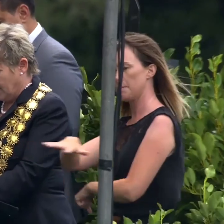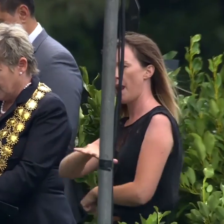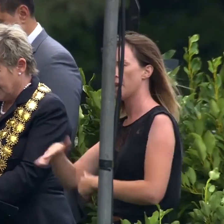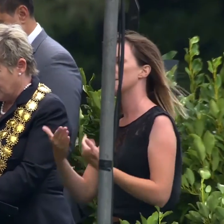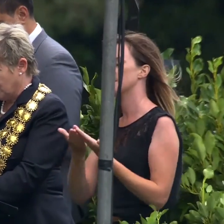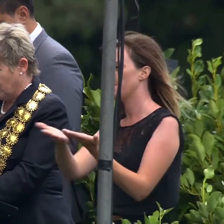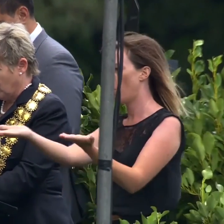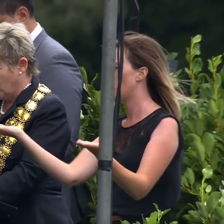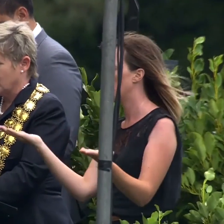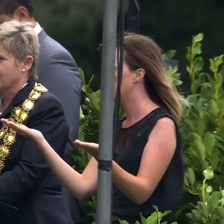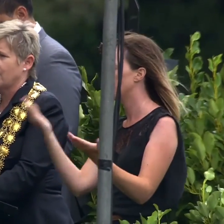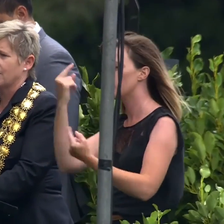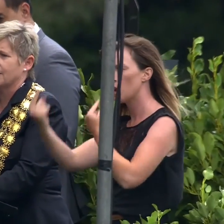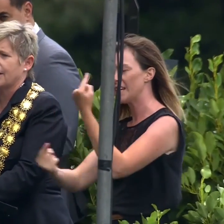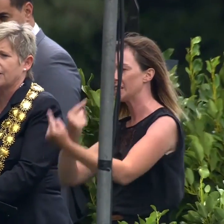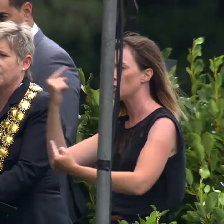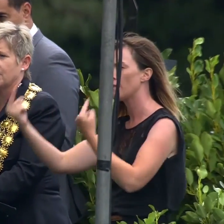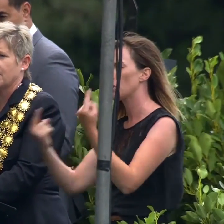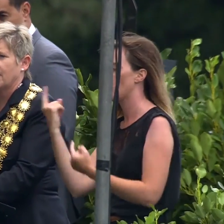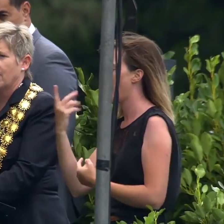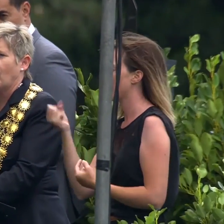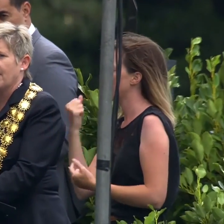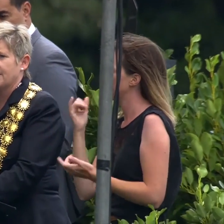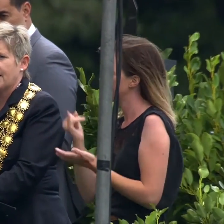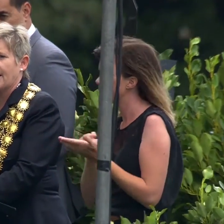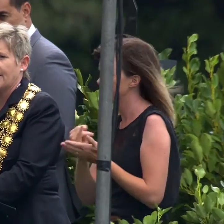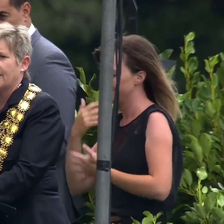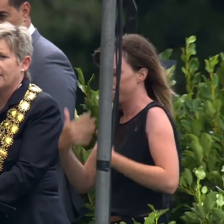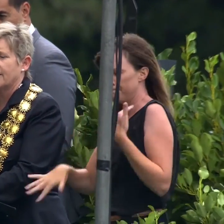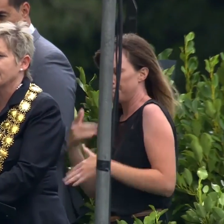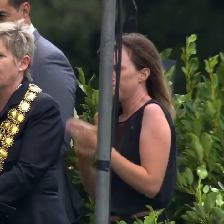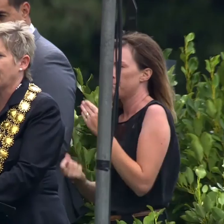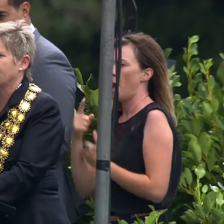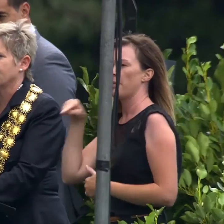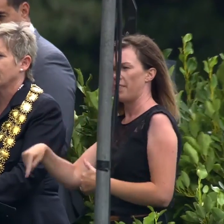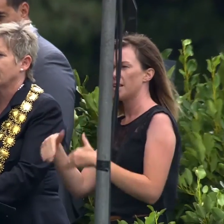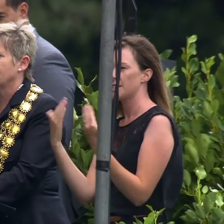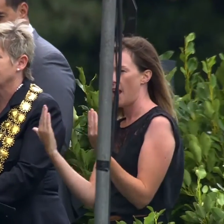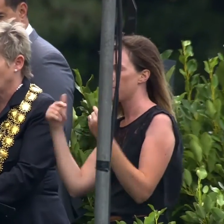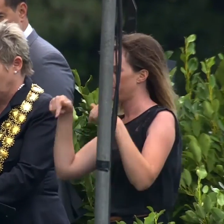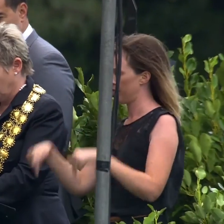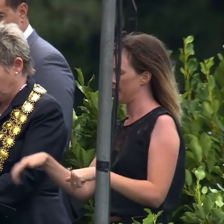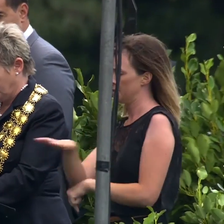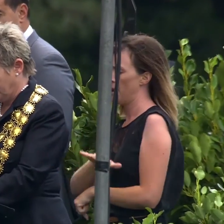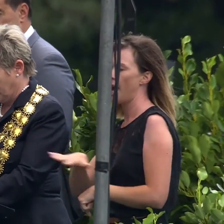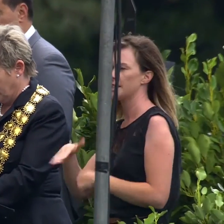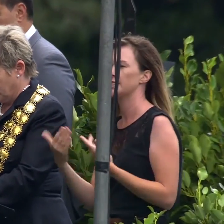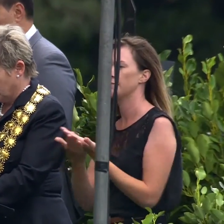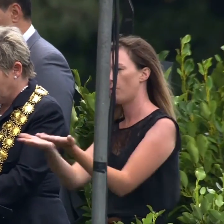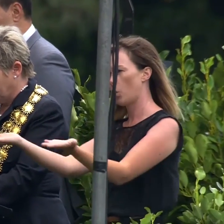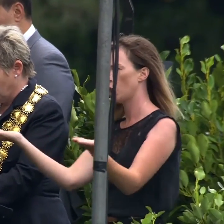To each of you who was seriously injured on that day, this place is for you.